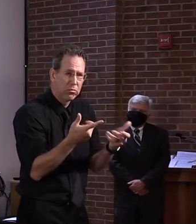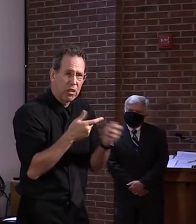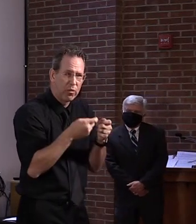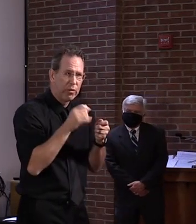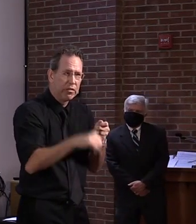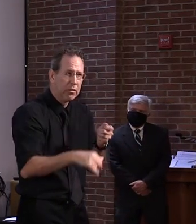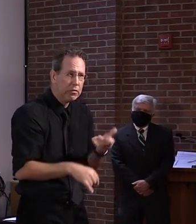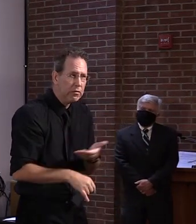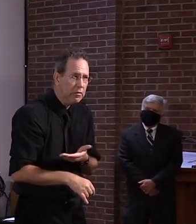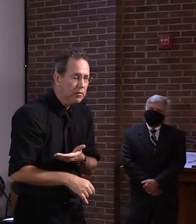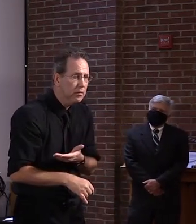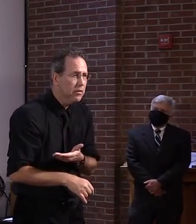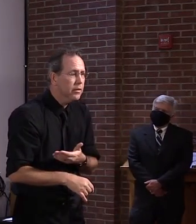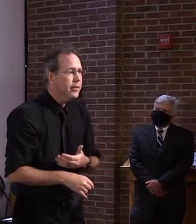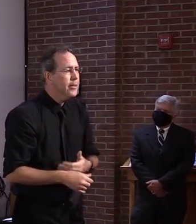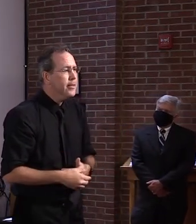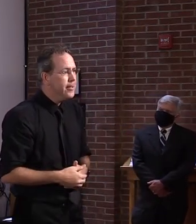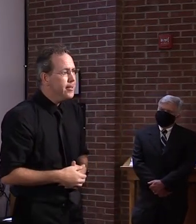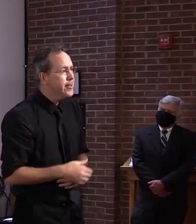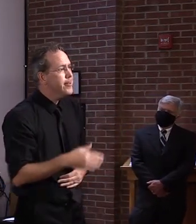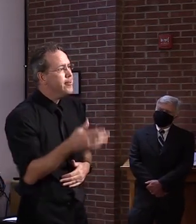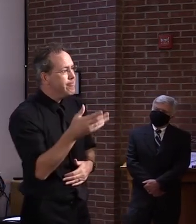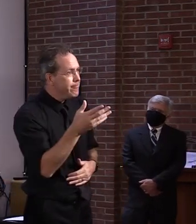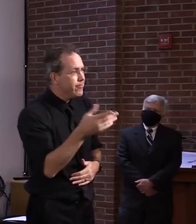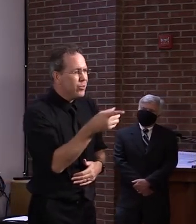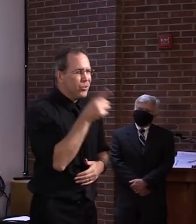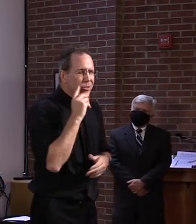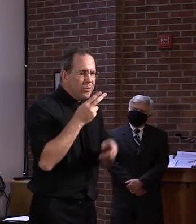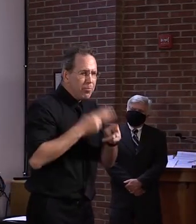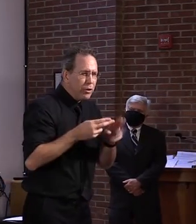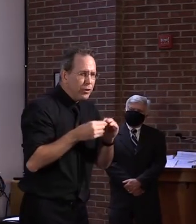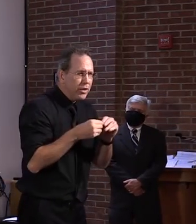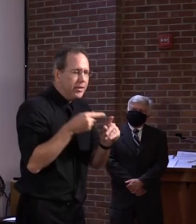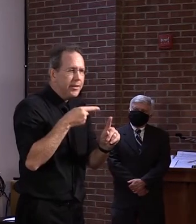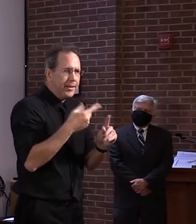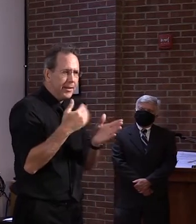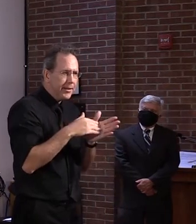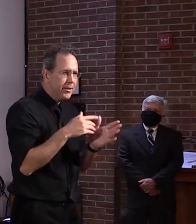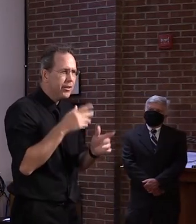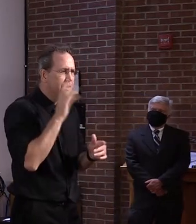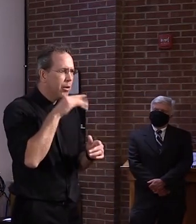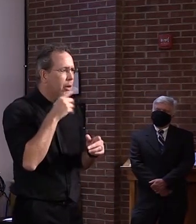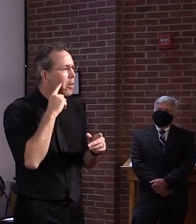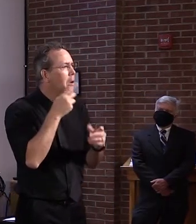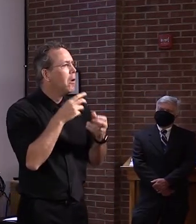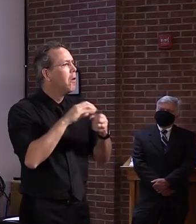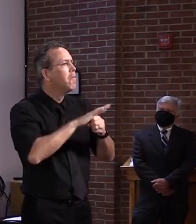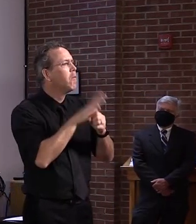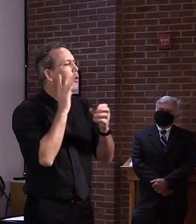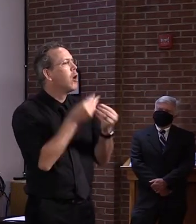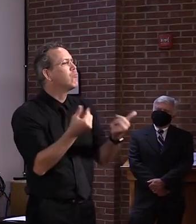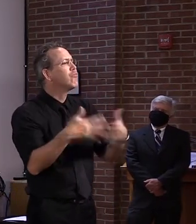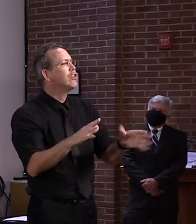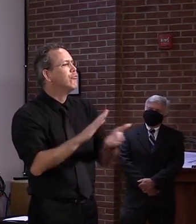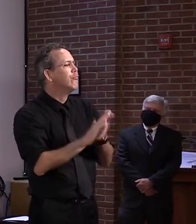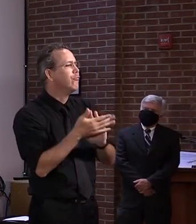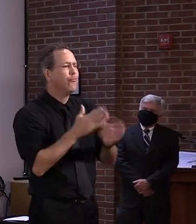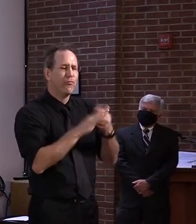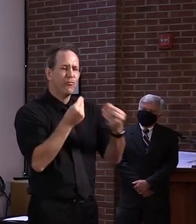know, pretty much thought they had totally eradicated the virus, suppressed it. It was not going to be a factor.